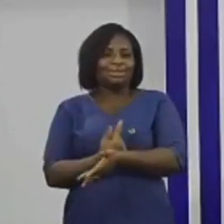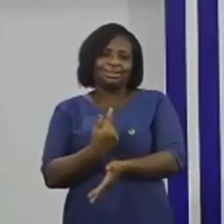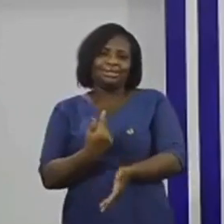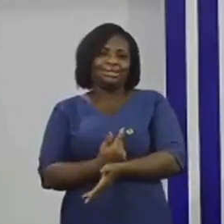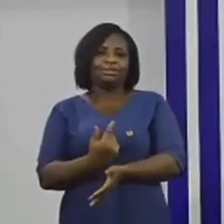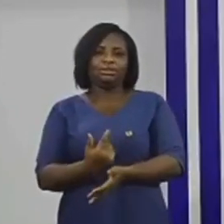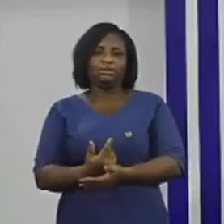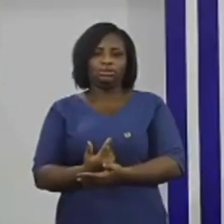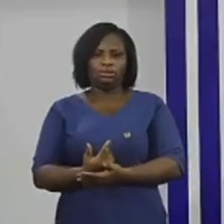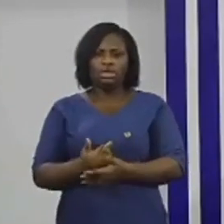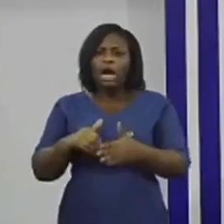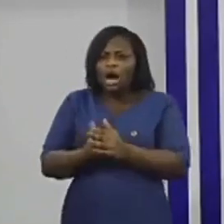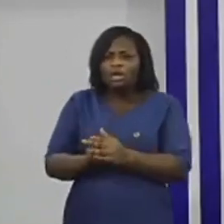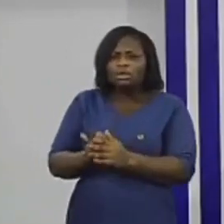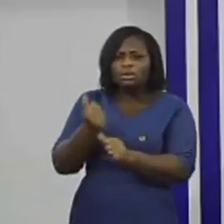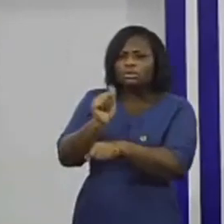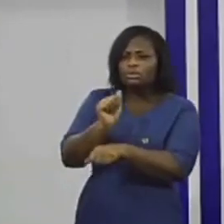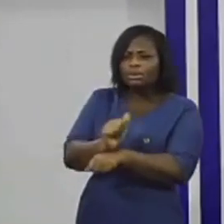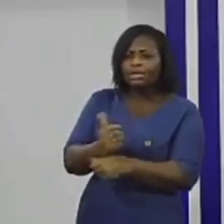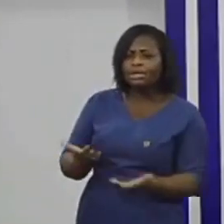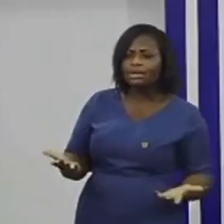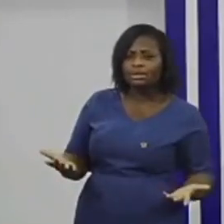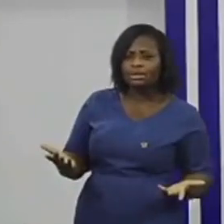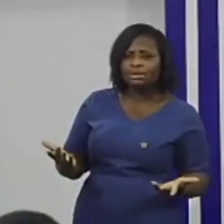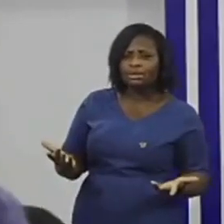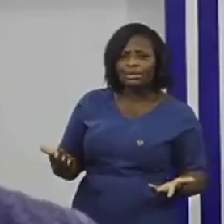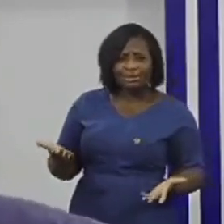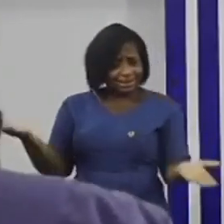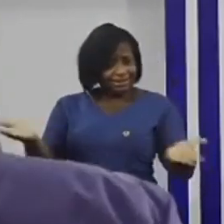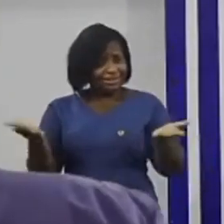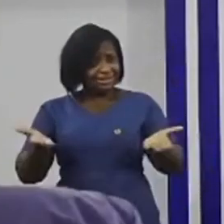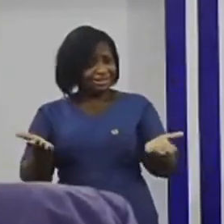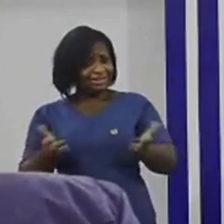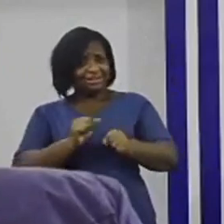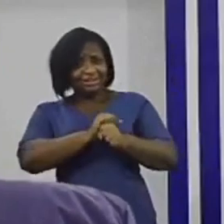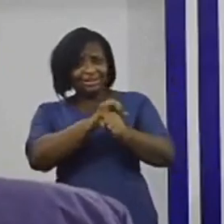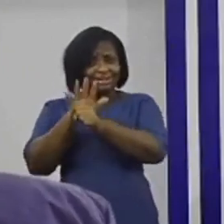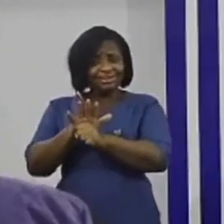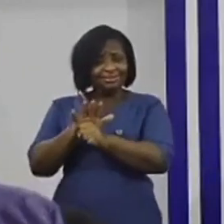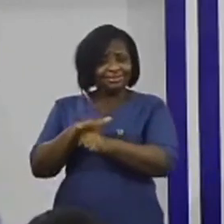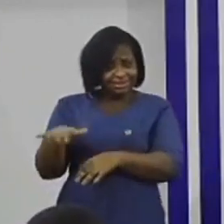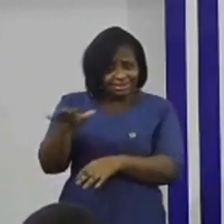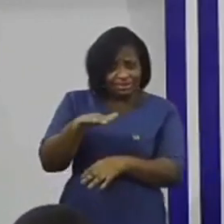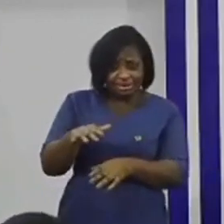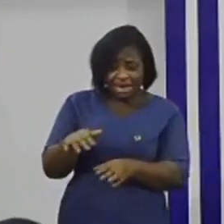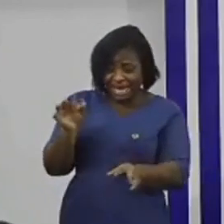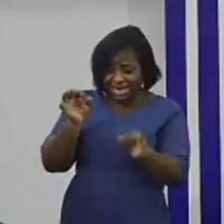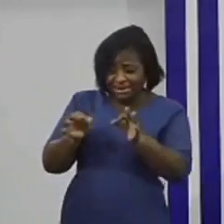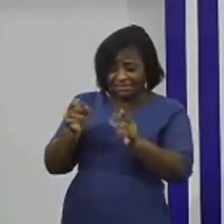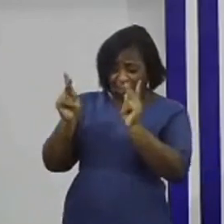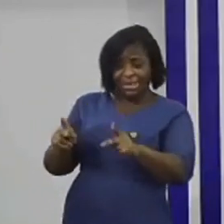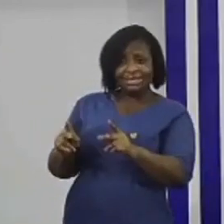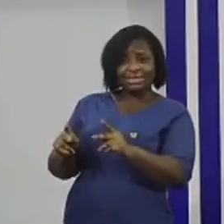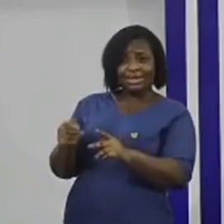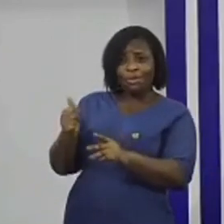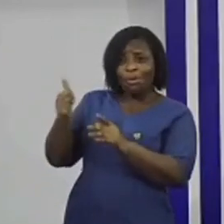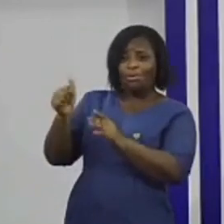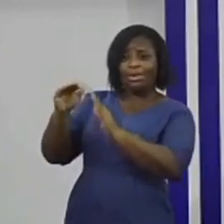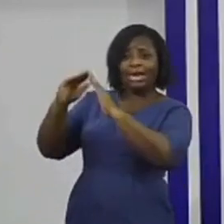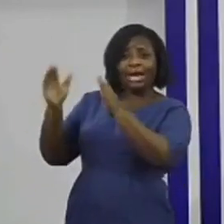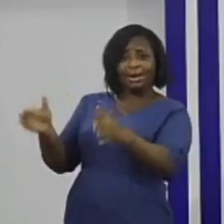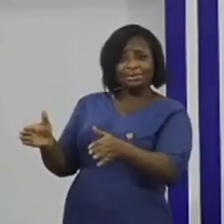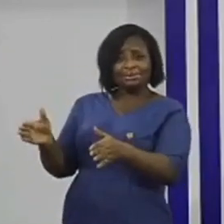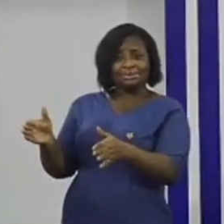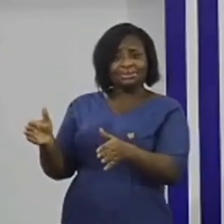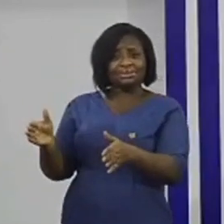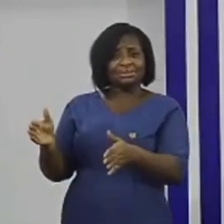How is it going to work in a COVID environment if landlords with commercial appetites